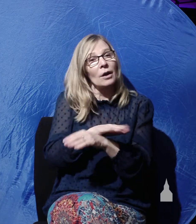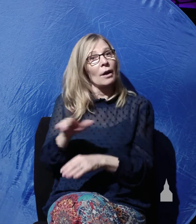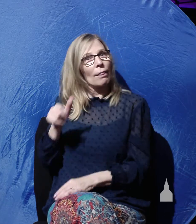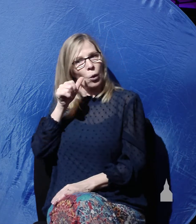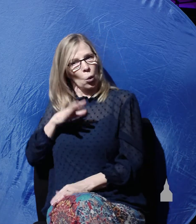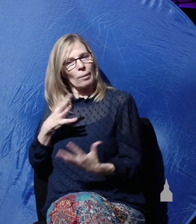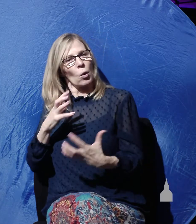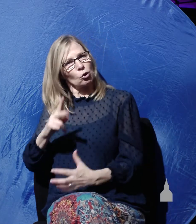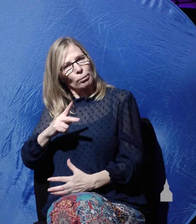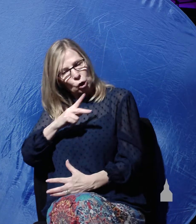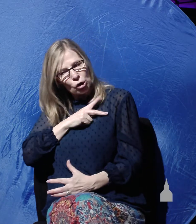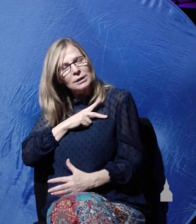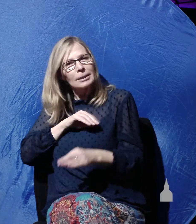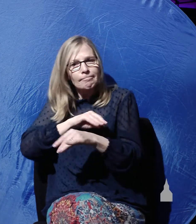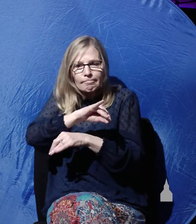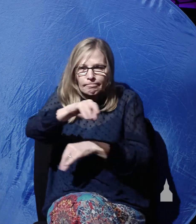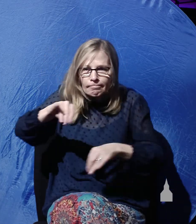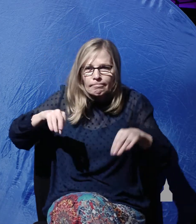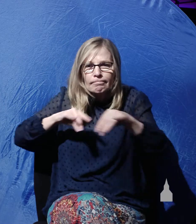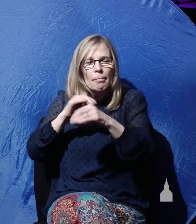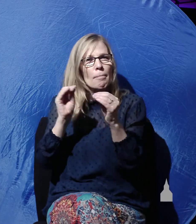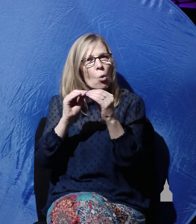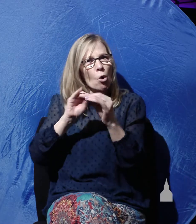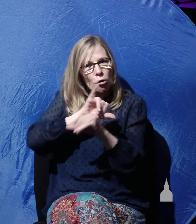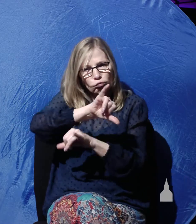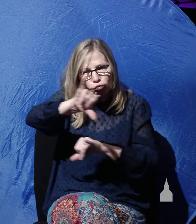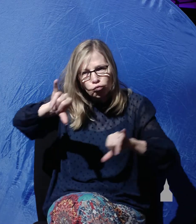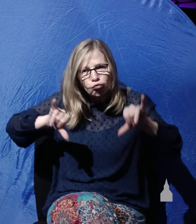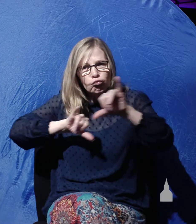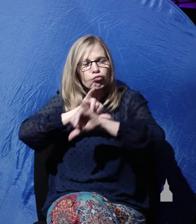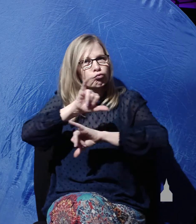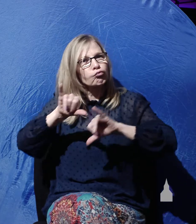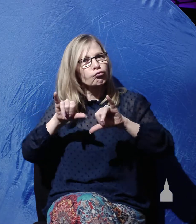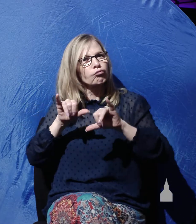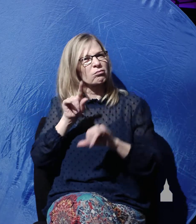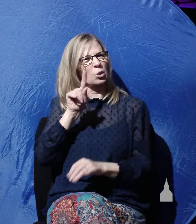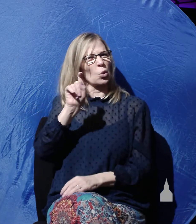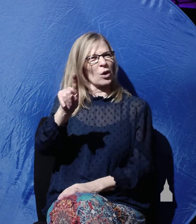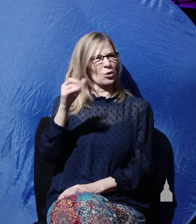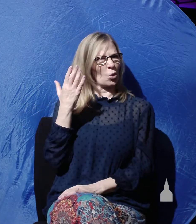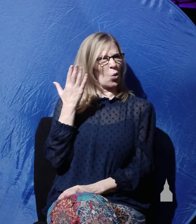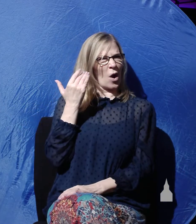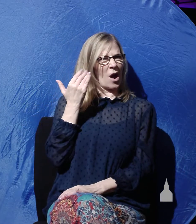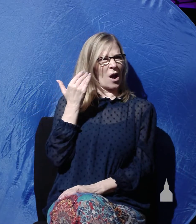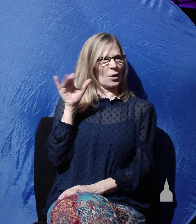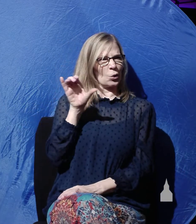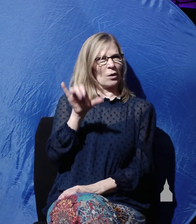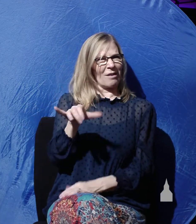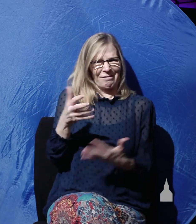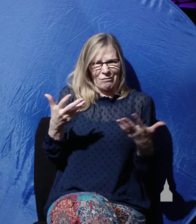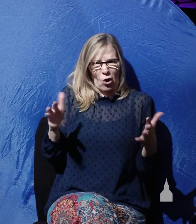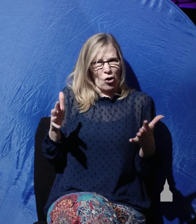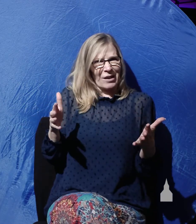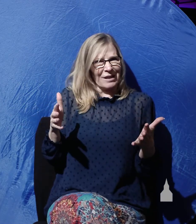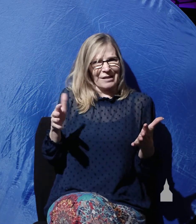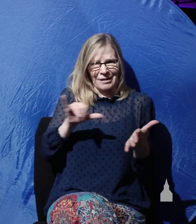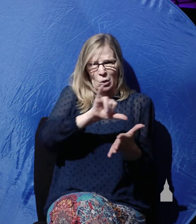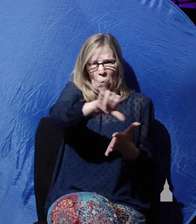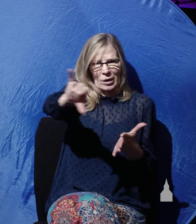Christ with more spices. The question again is, well, why do that? He's already been anointed. Well, they